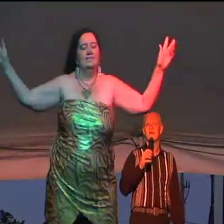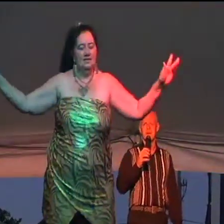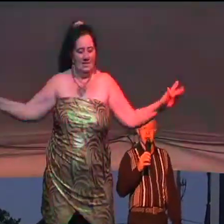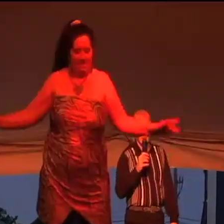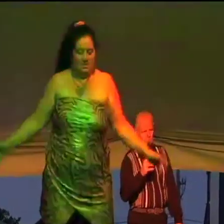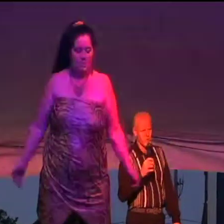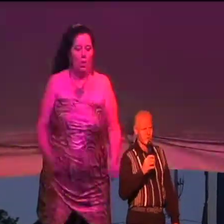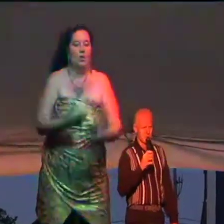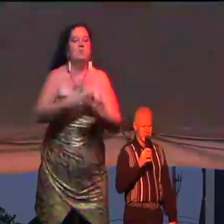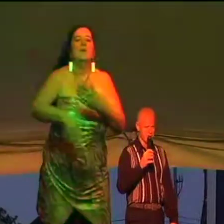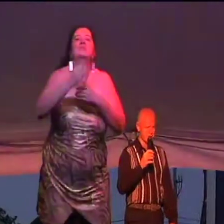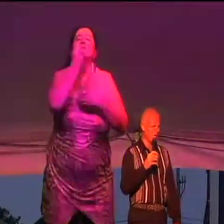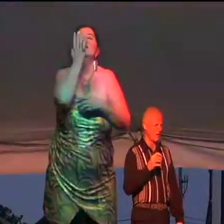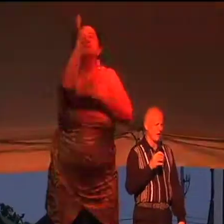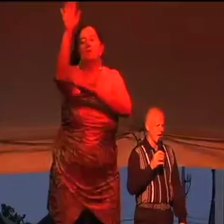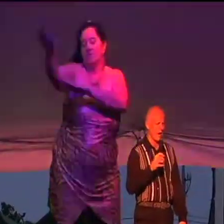In the warm and misty mid-night